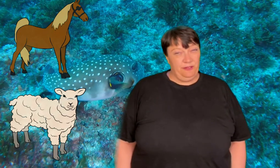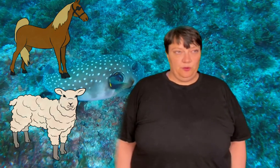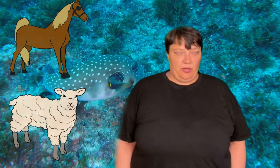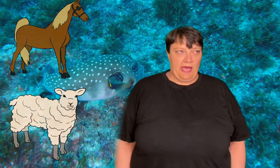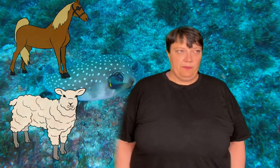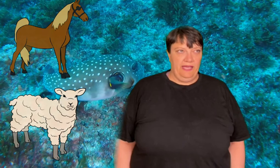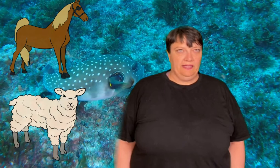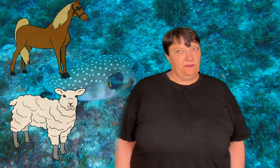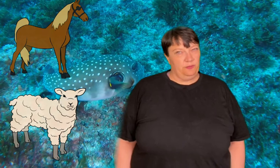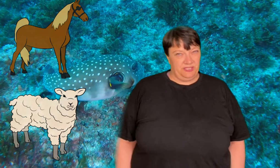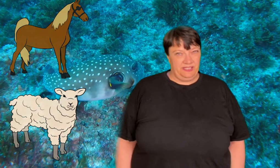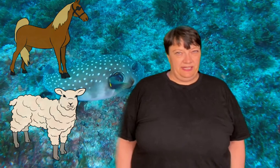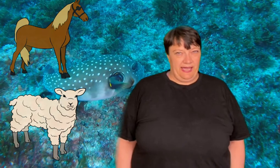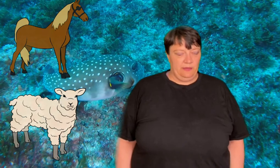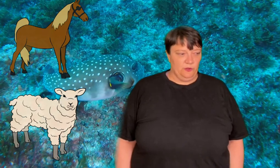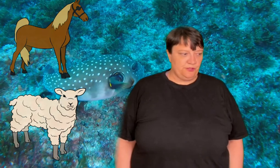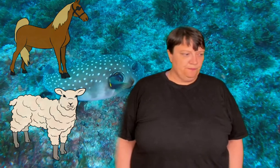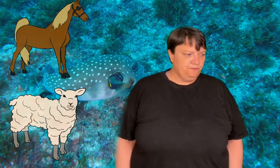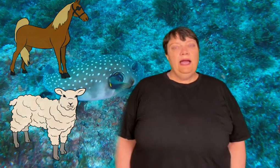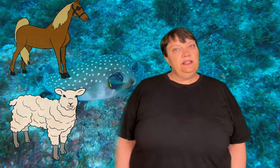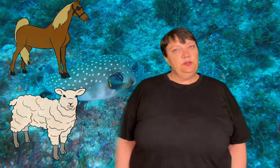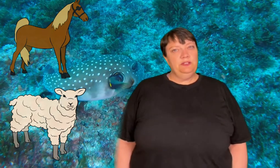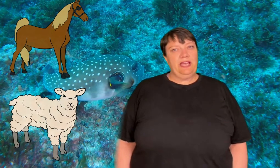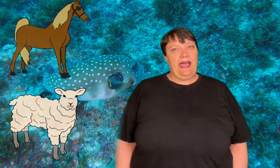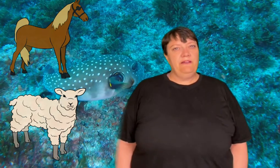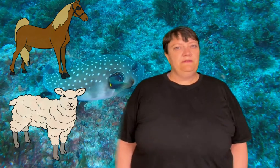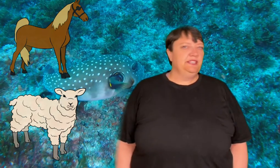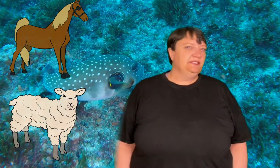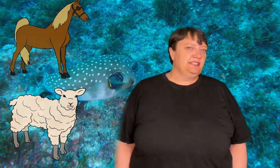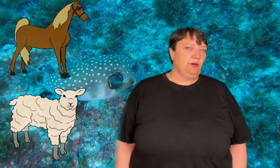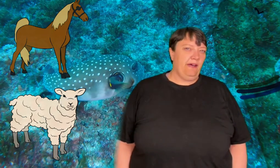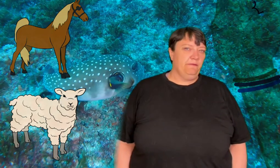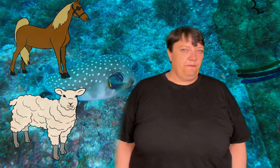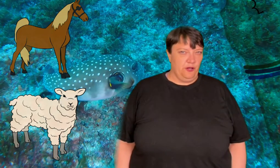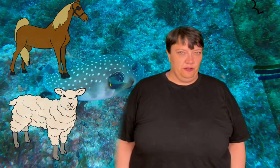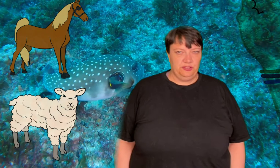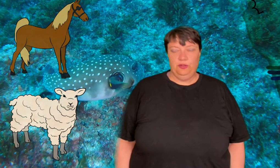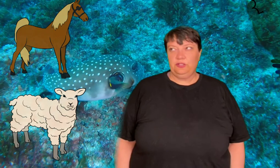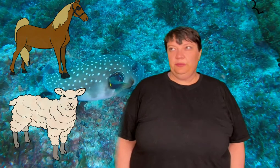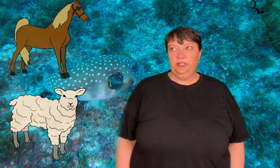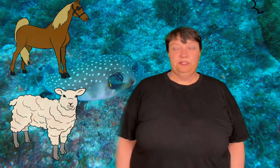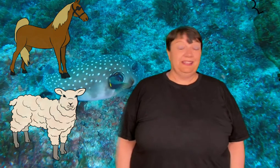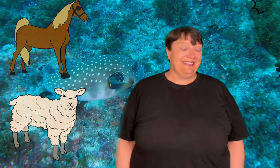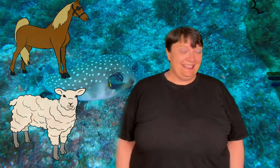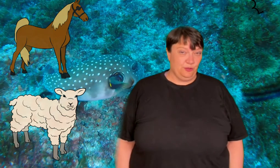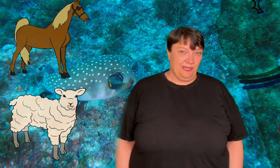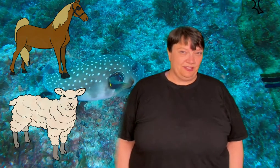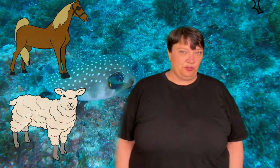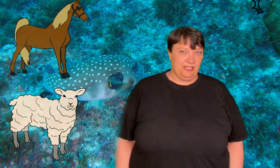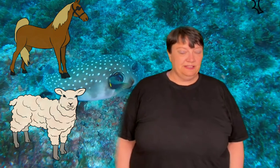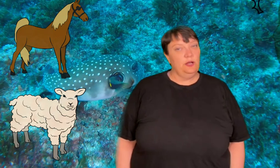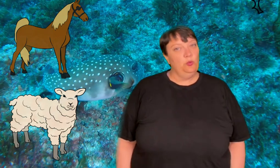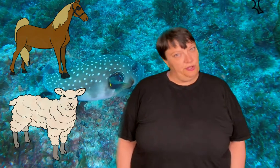long even if you can make it from skinning animals. And you don't have things that have fur so you're not going to be using that